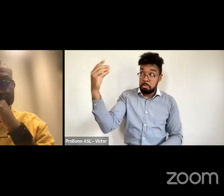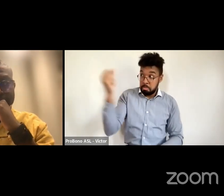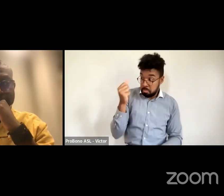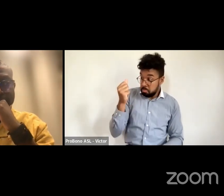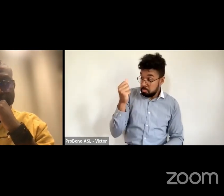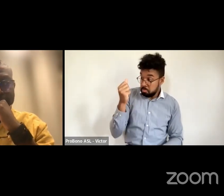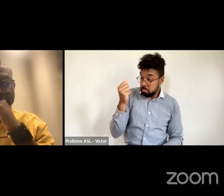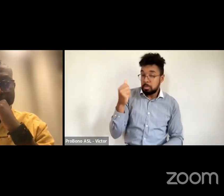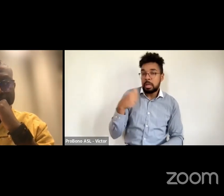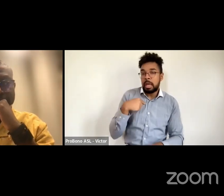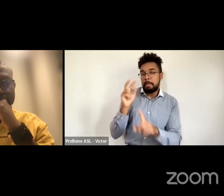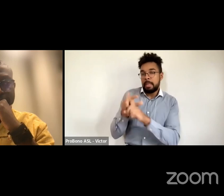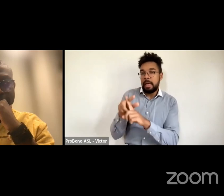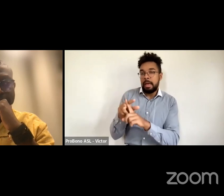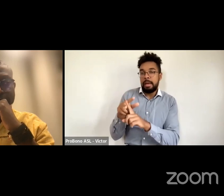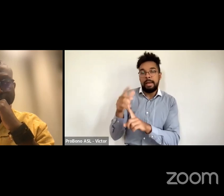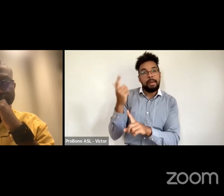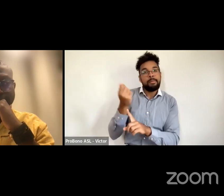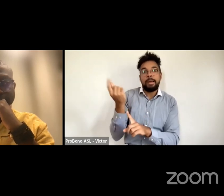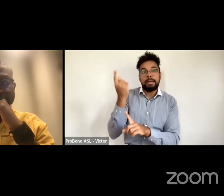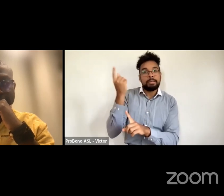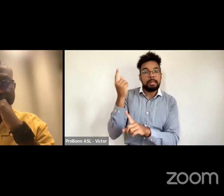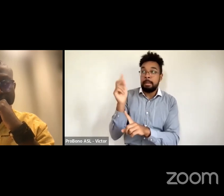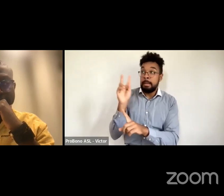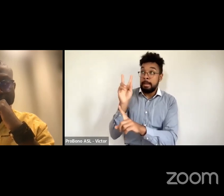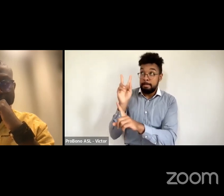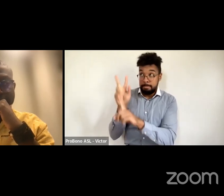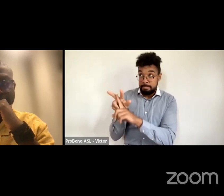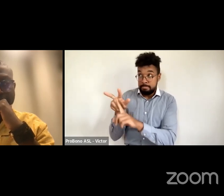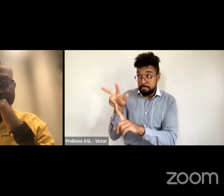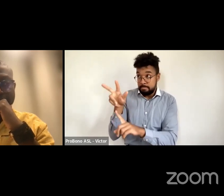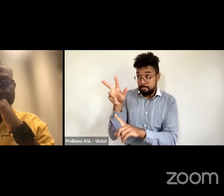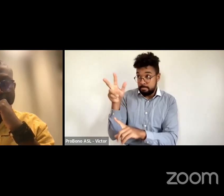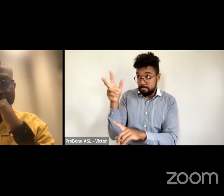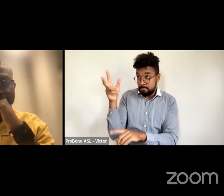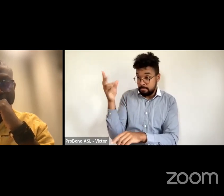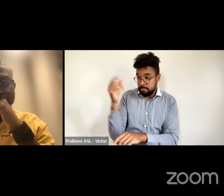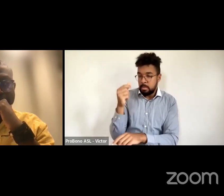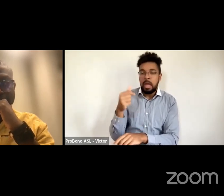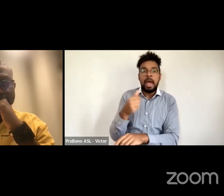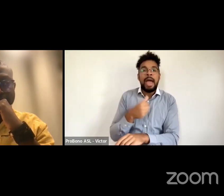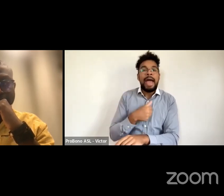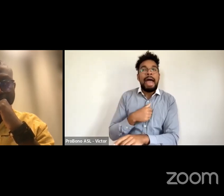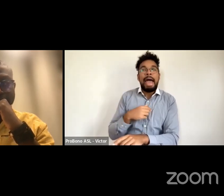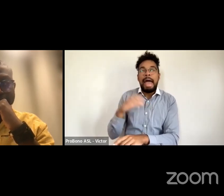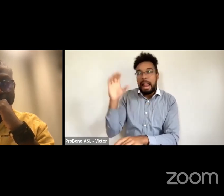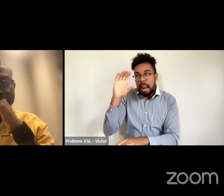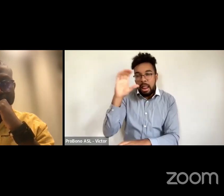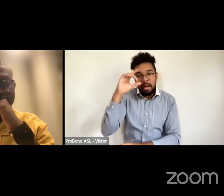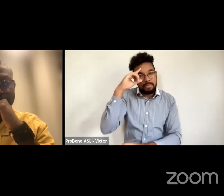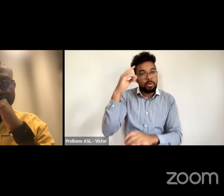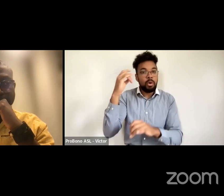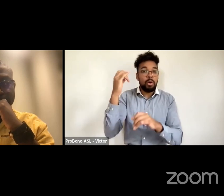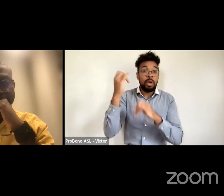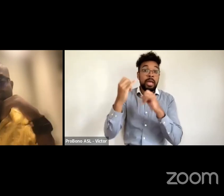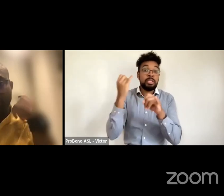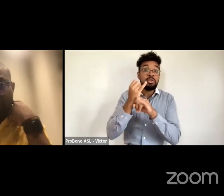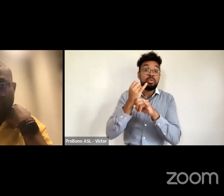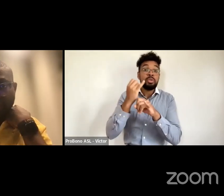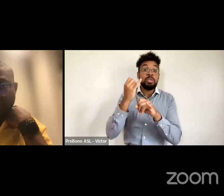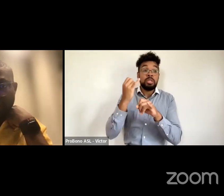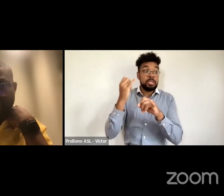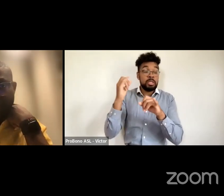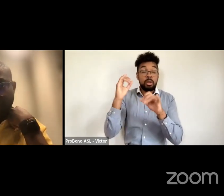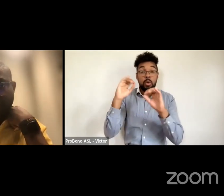i apply for something i try as much as possible to look for um institutions that align with